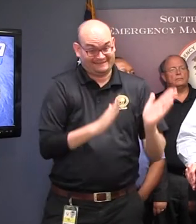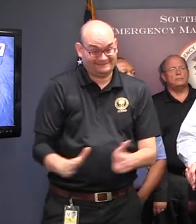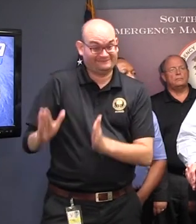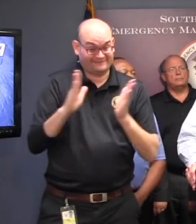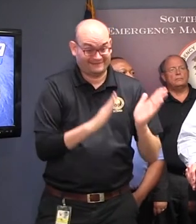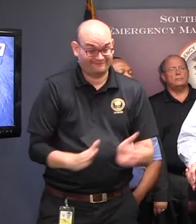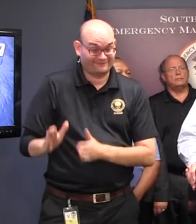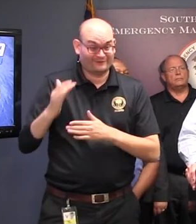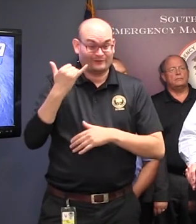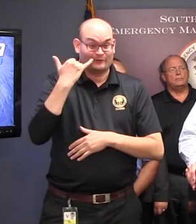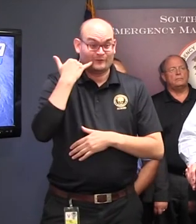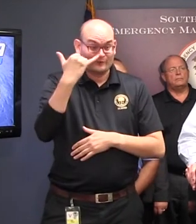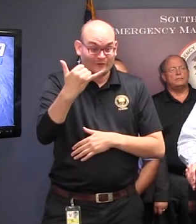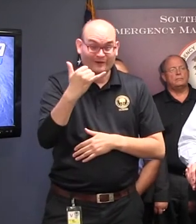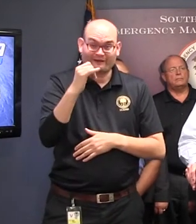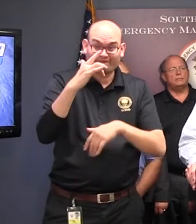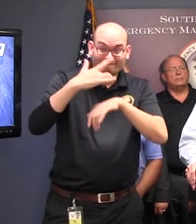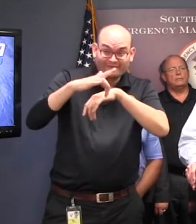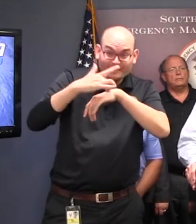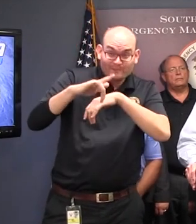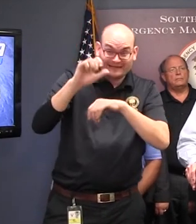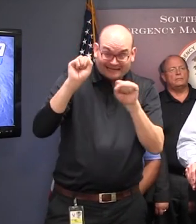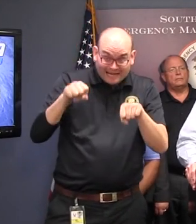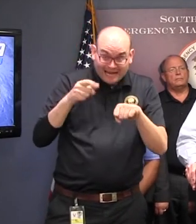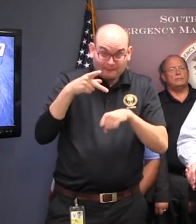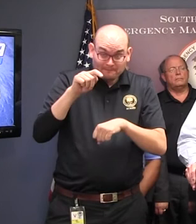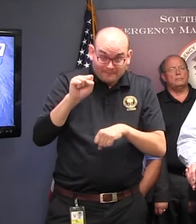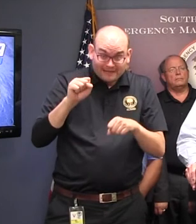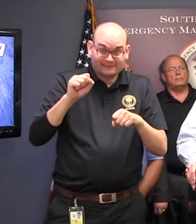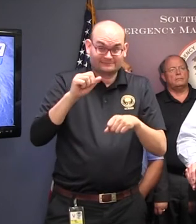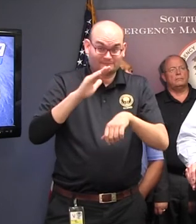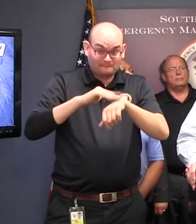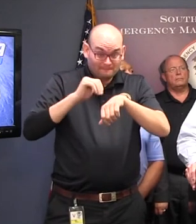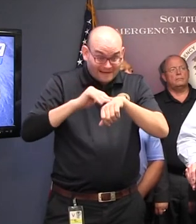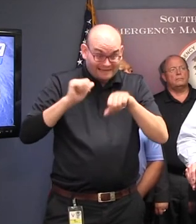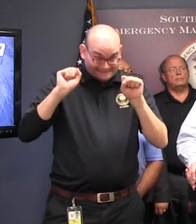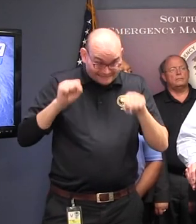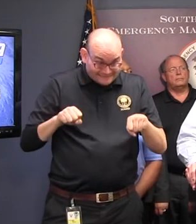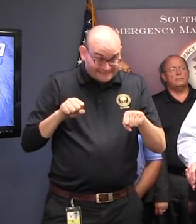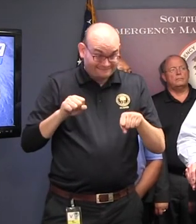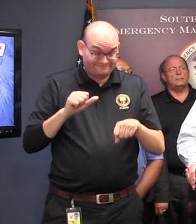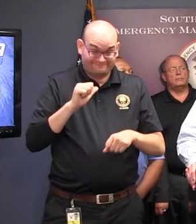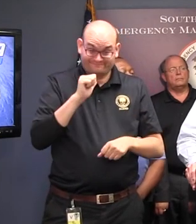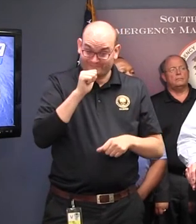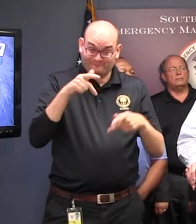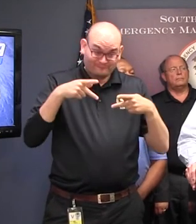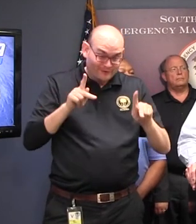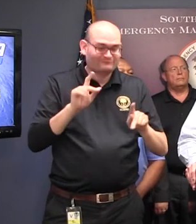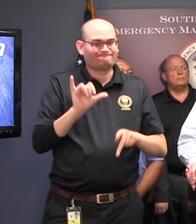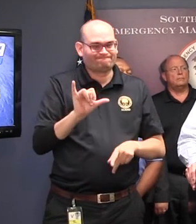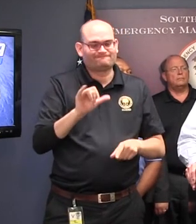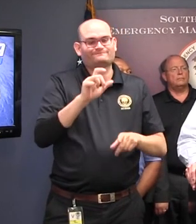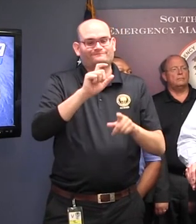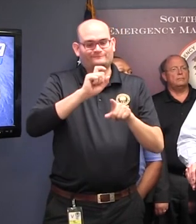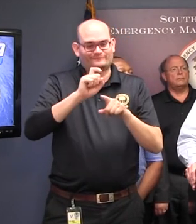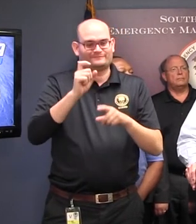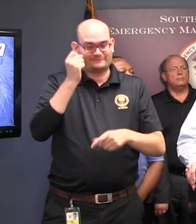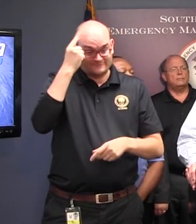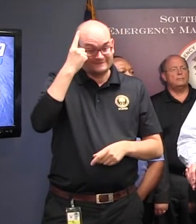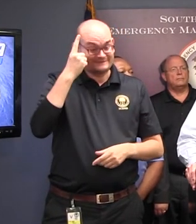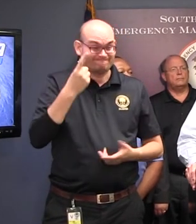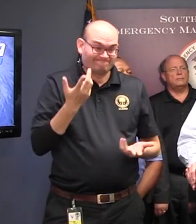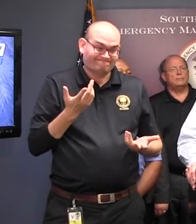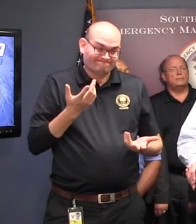out which places do allow pets, which don't. Be sure to understand that you may not be